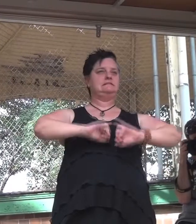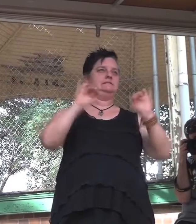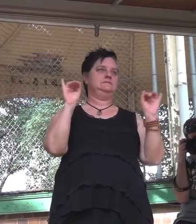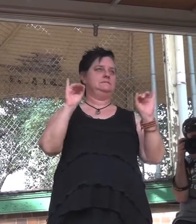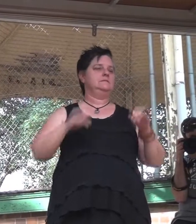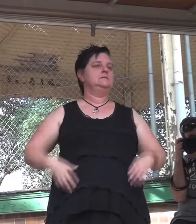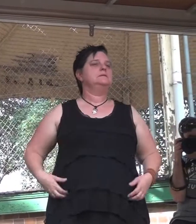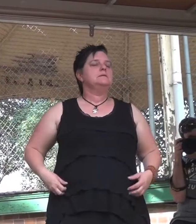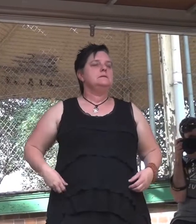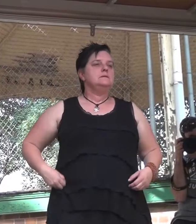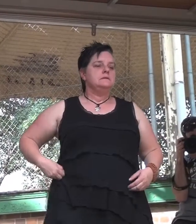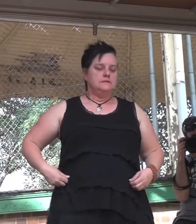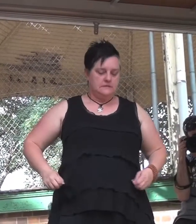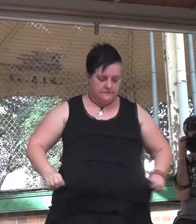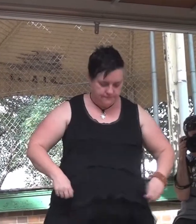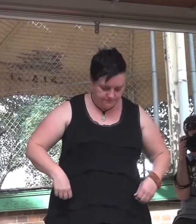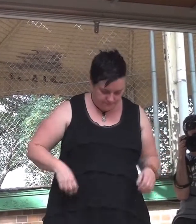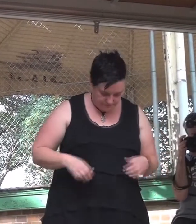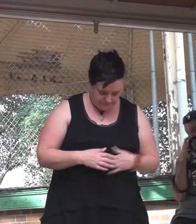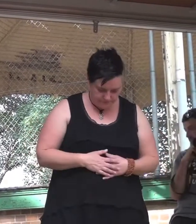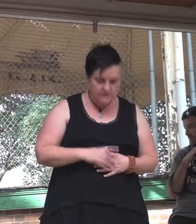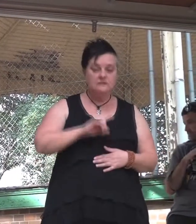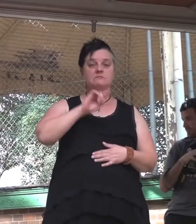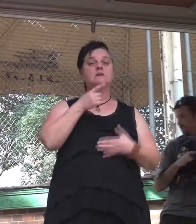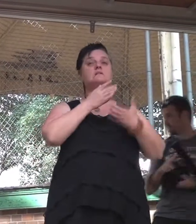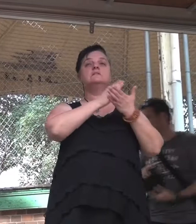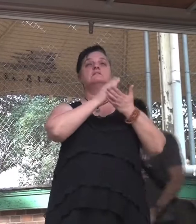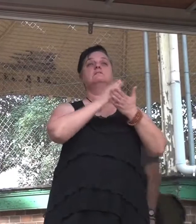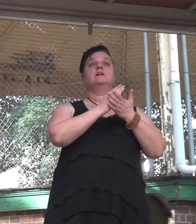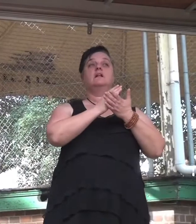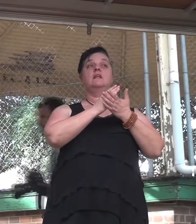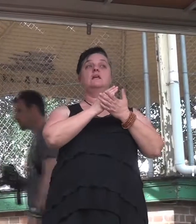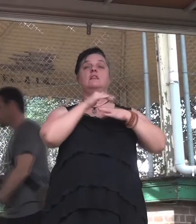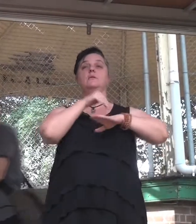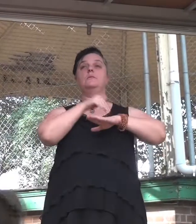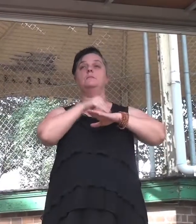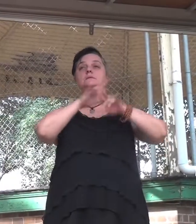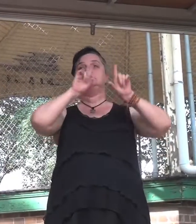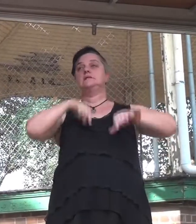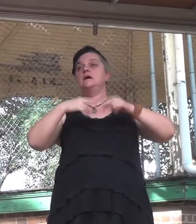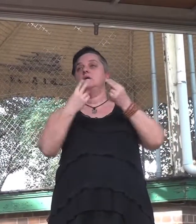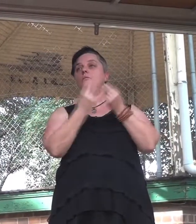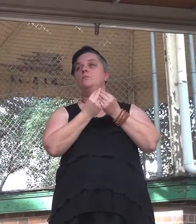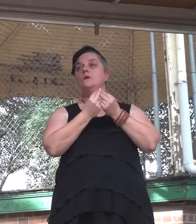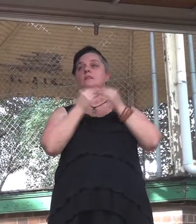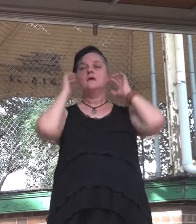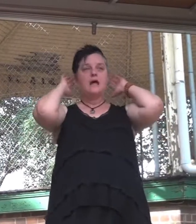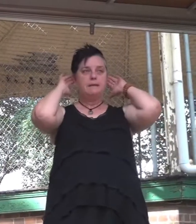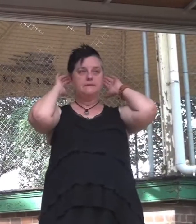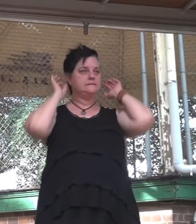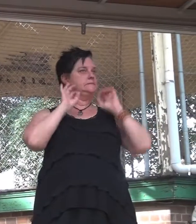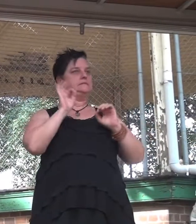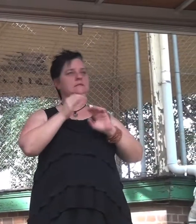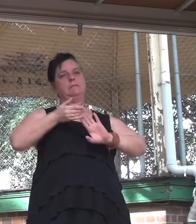that the Liberal government has brought in started in many ways long before the last election. They started because